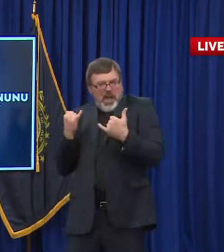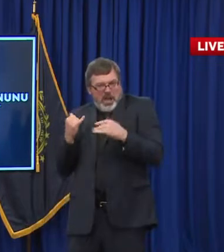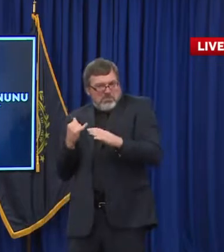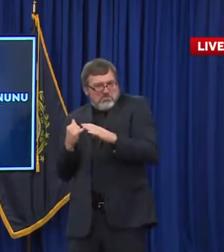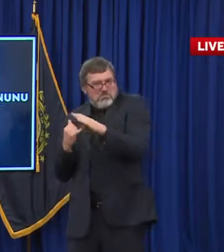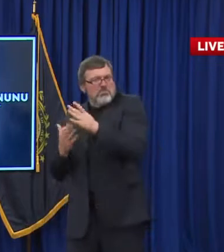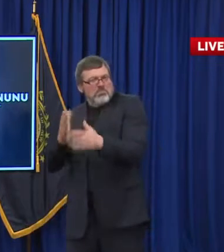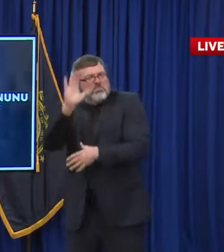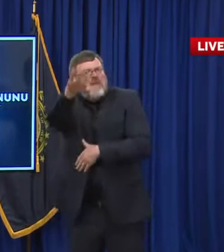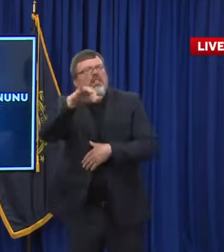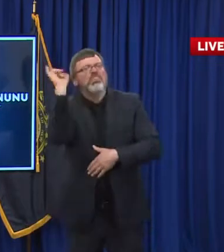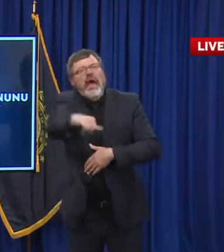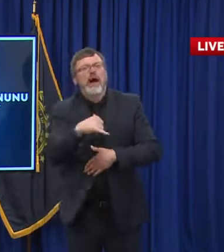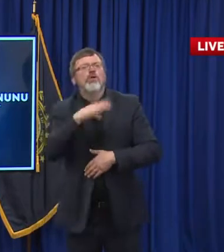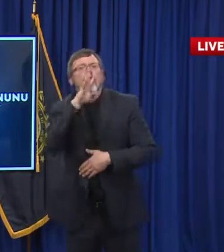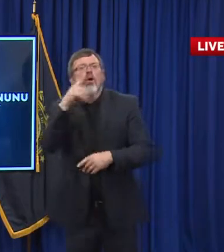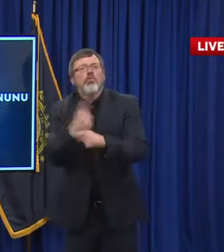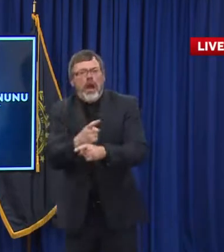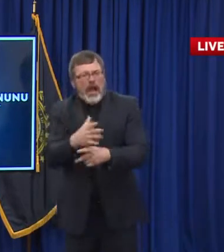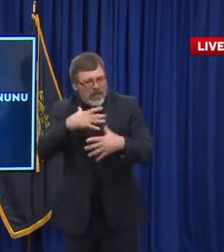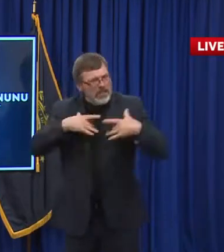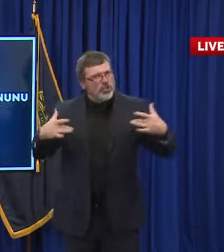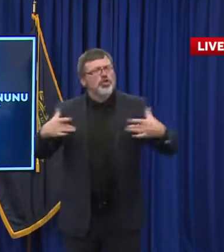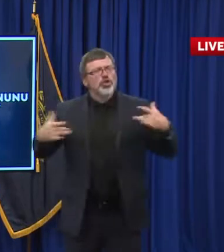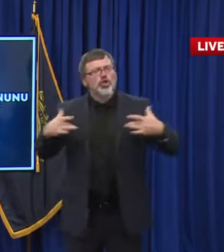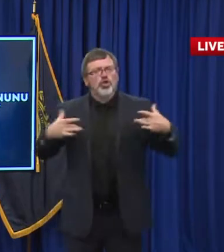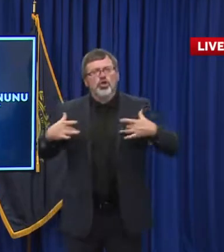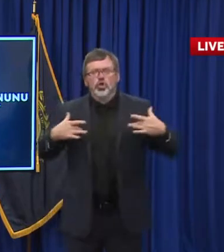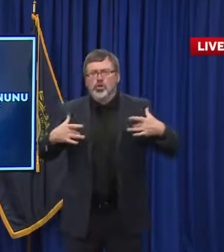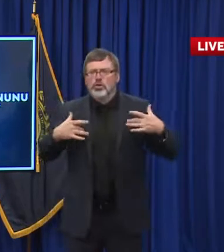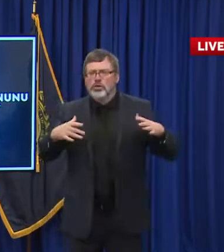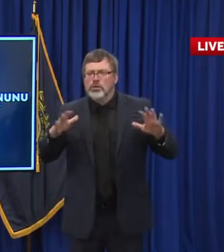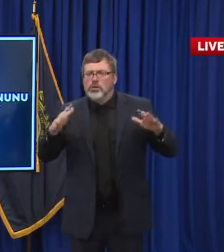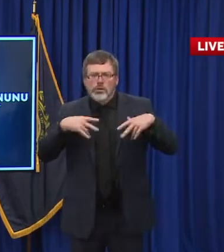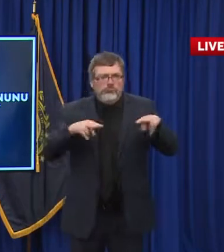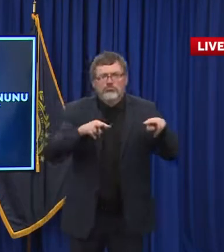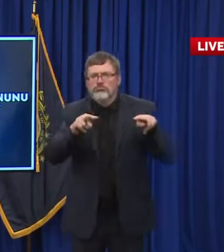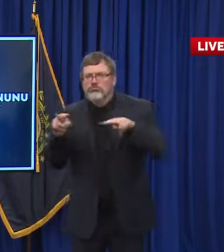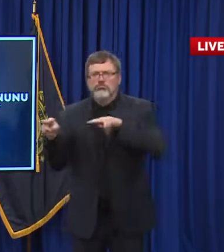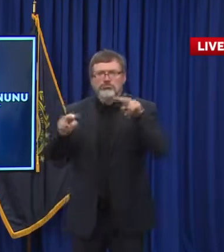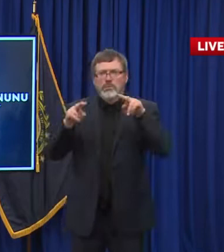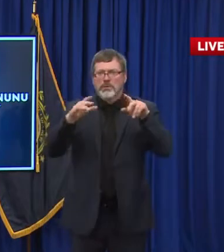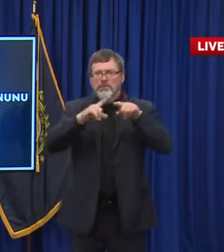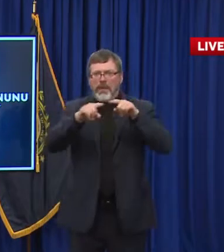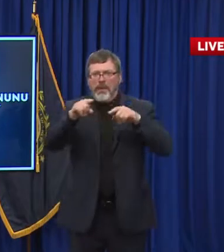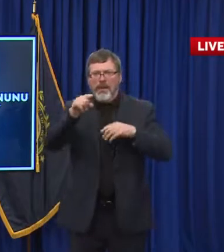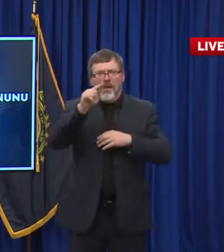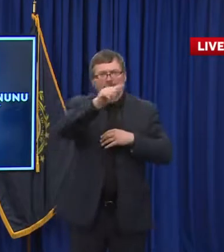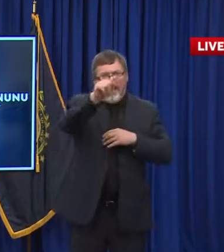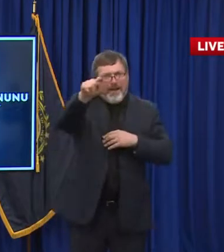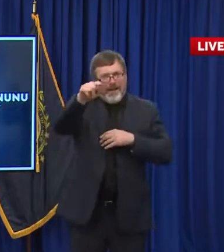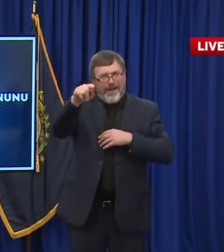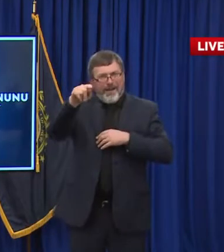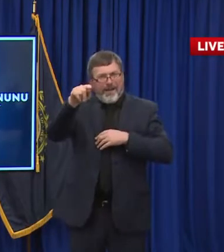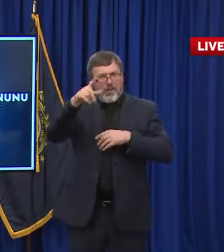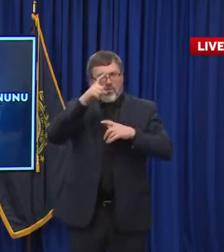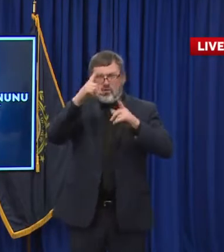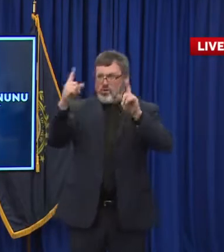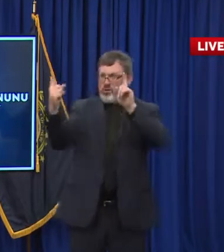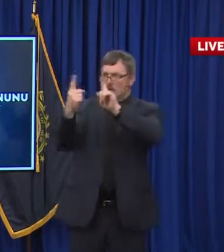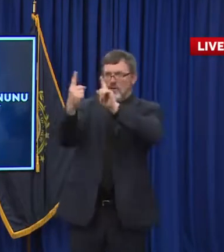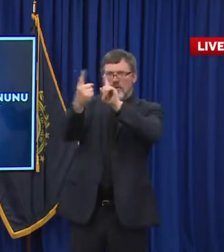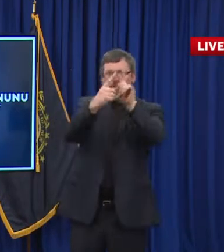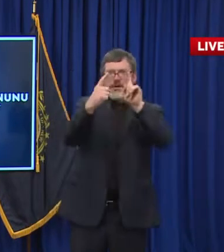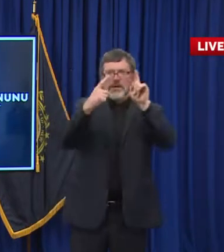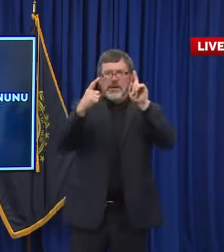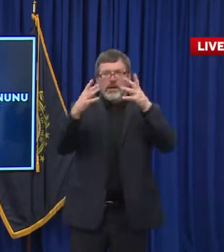And we should take that very seriously, not just for our own health and safety, but for those we interact with, our loved ones, our parents, the elderly, those with